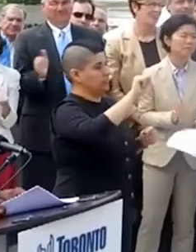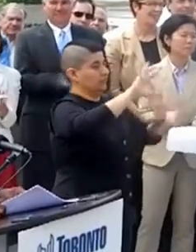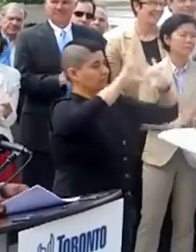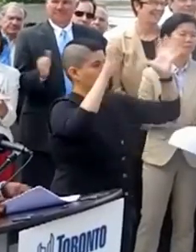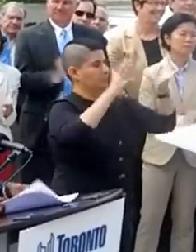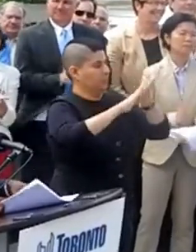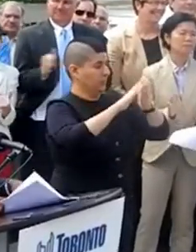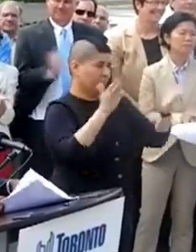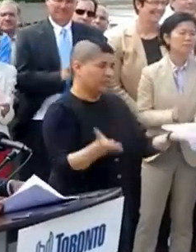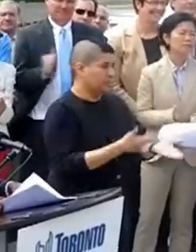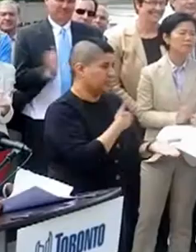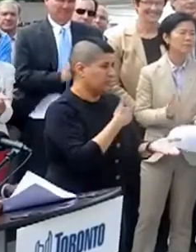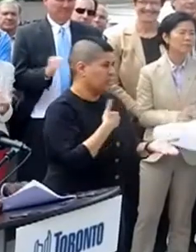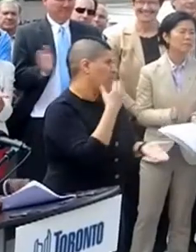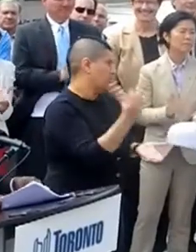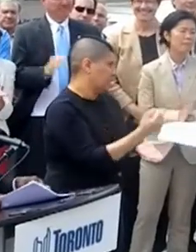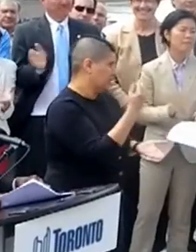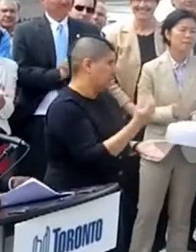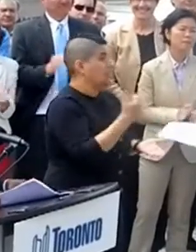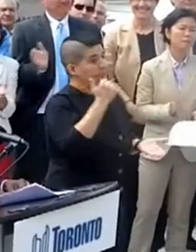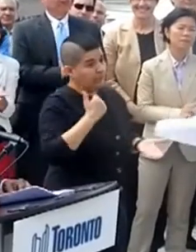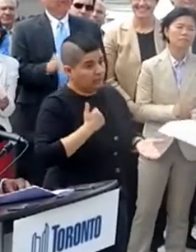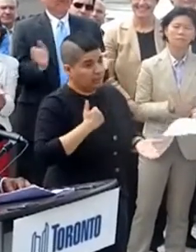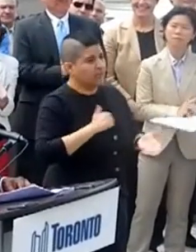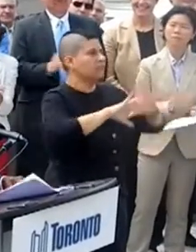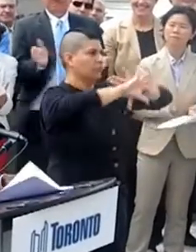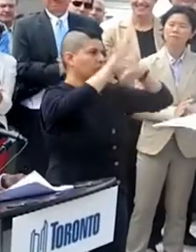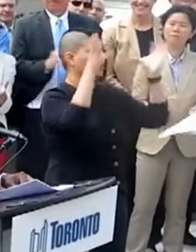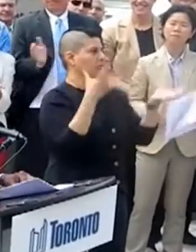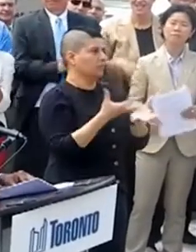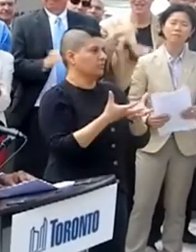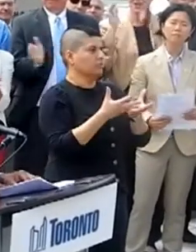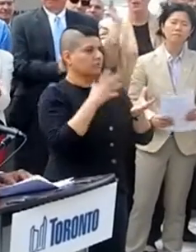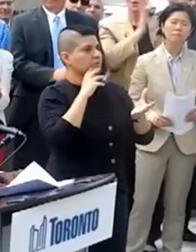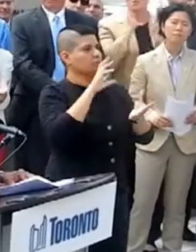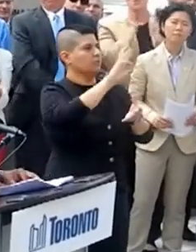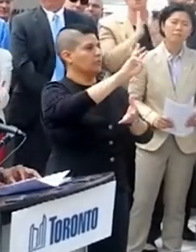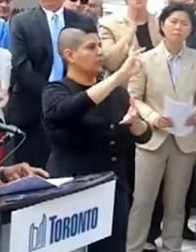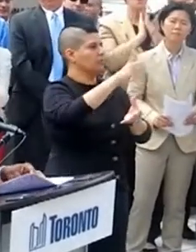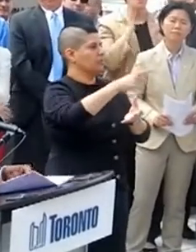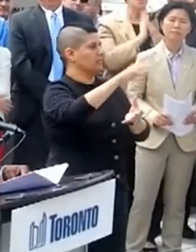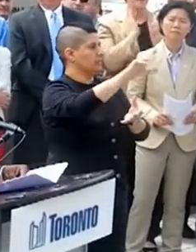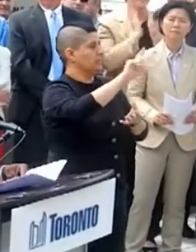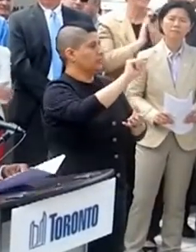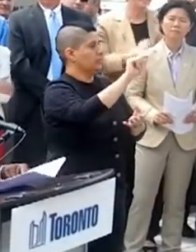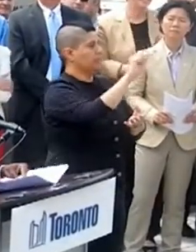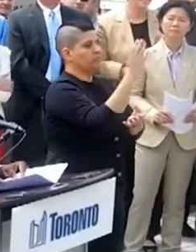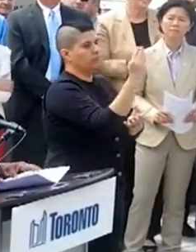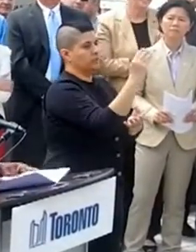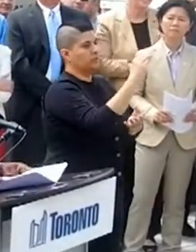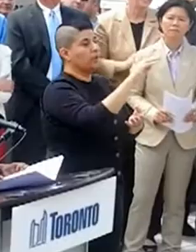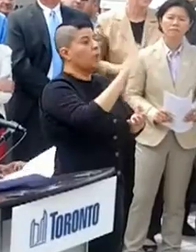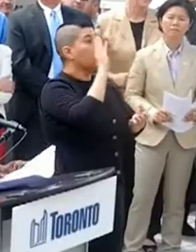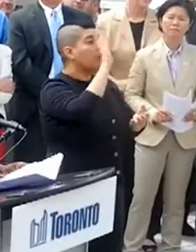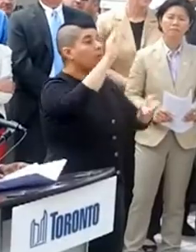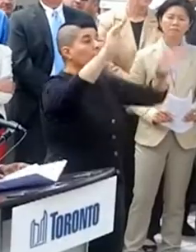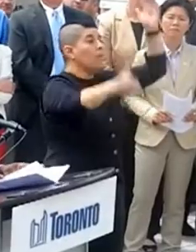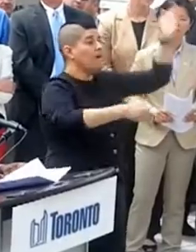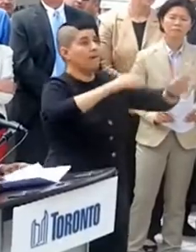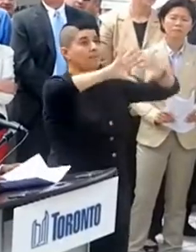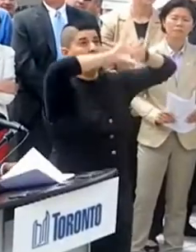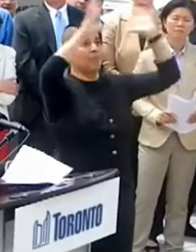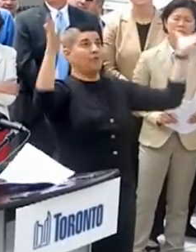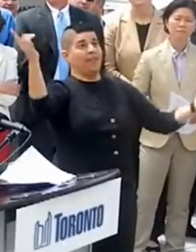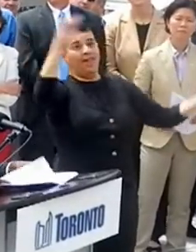here in Toronto, in Ontario, in Canada and globally. Toronto in 2014 welcomes the world and we